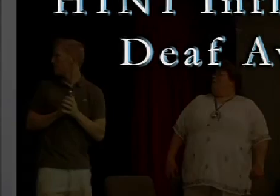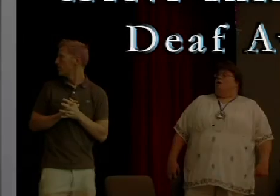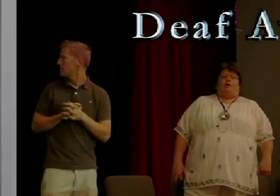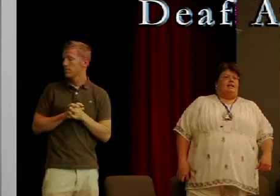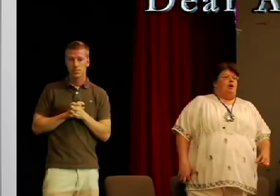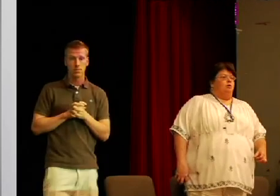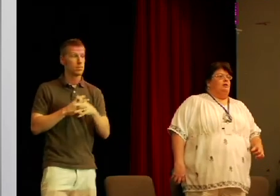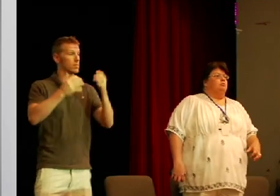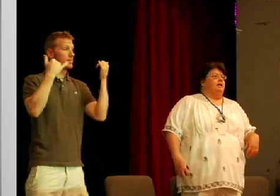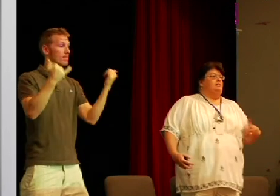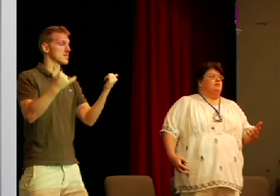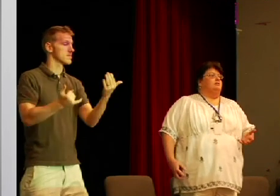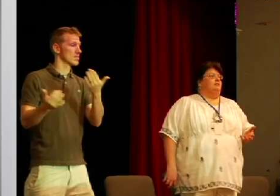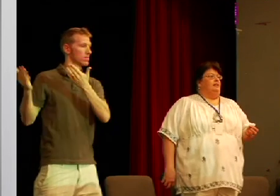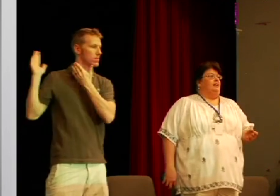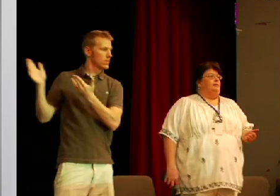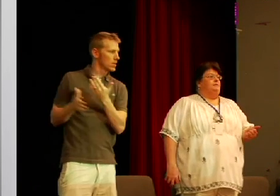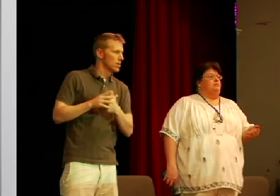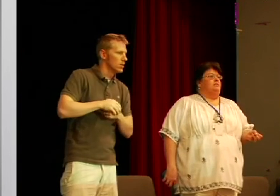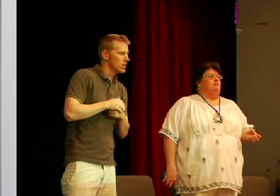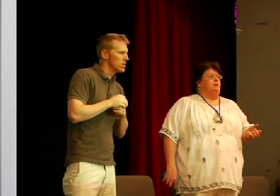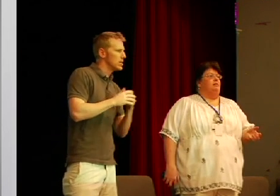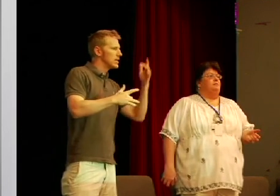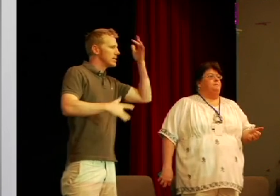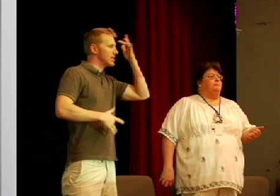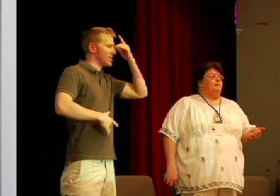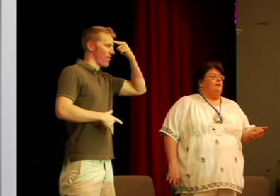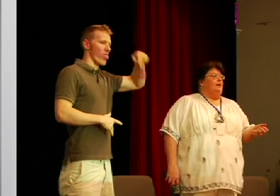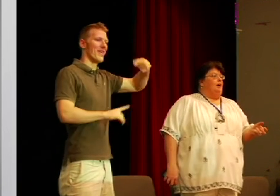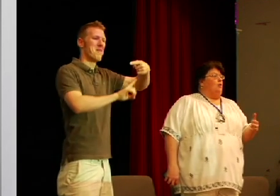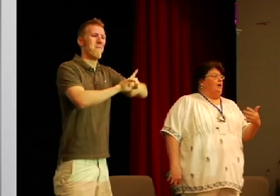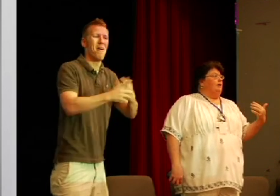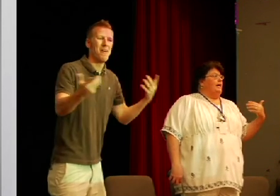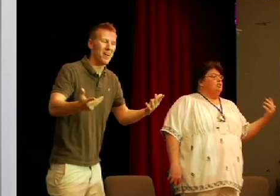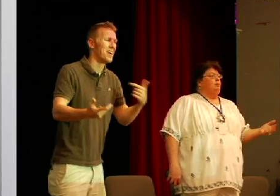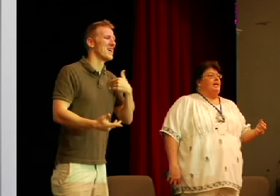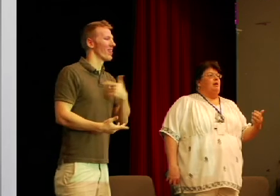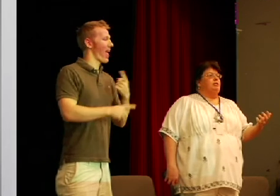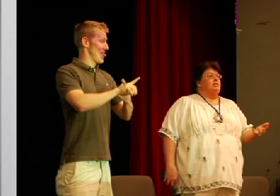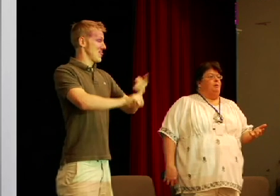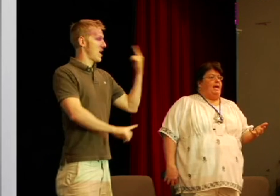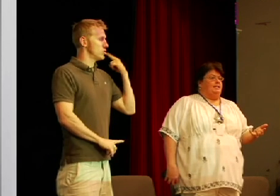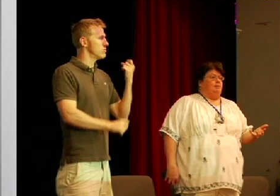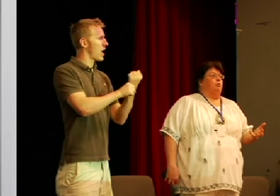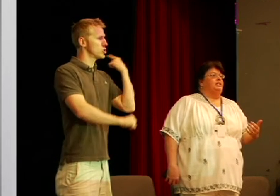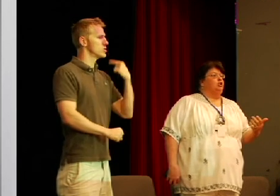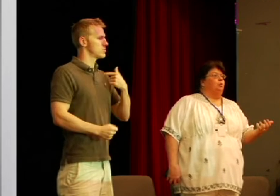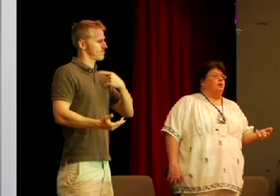okay now we'll get to the the disease of the month we last year when we came we talked about pandemic we didn't know when